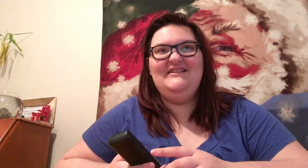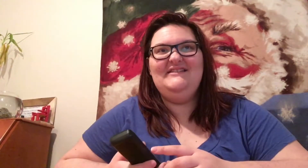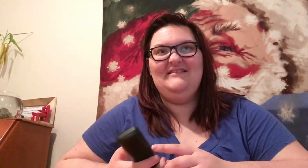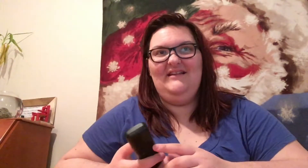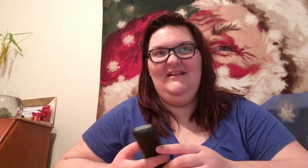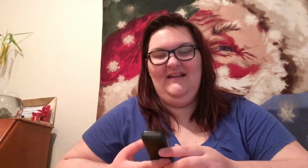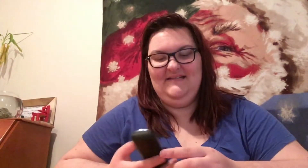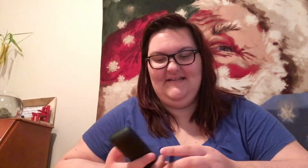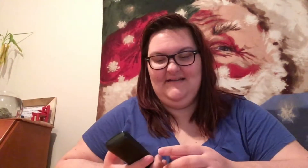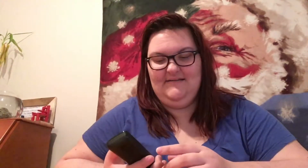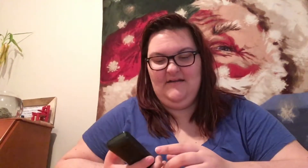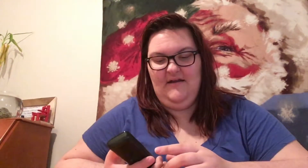And he says,